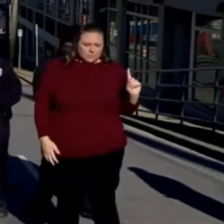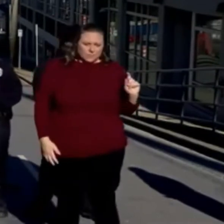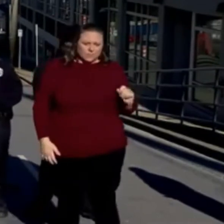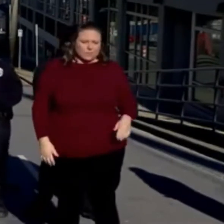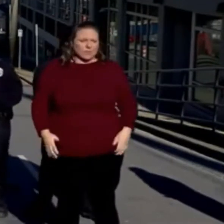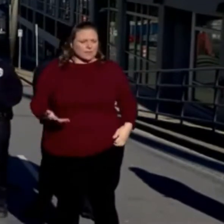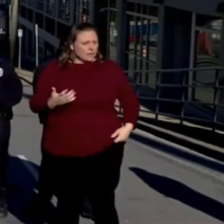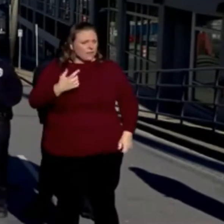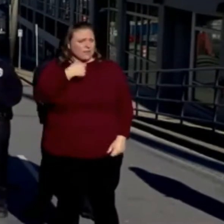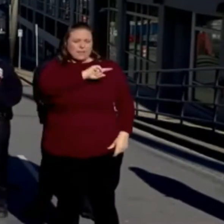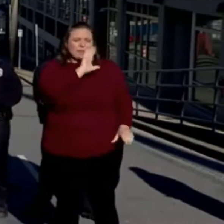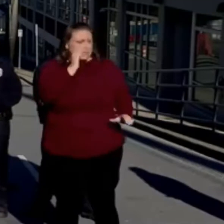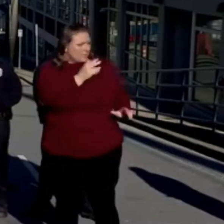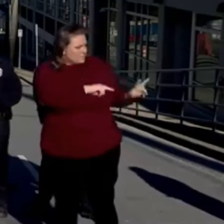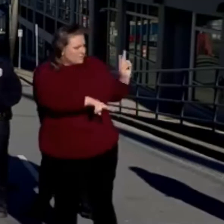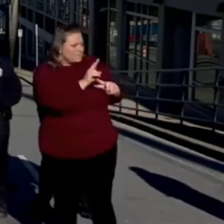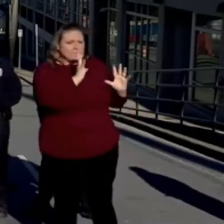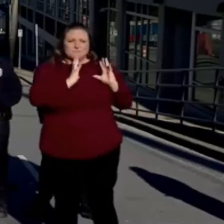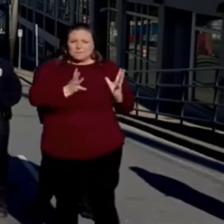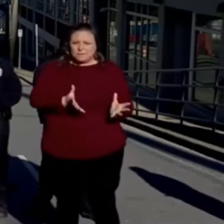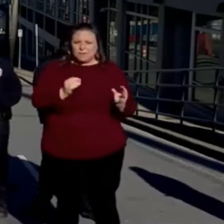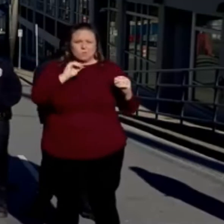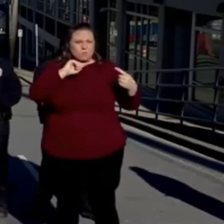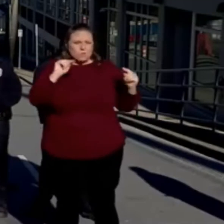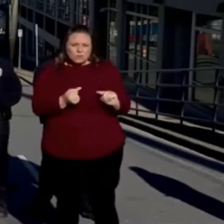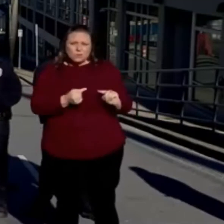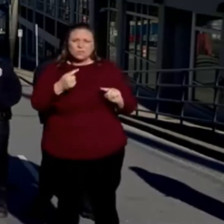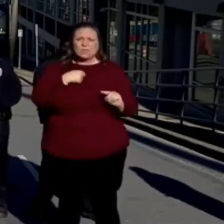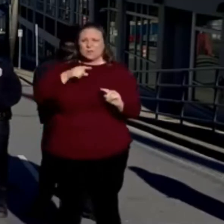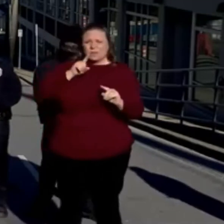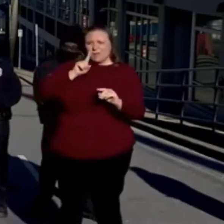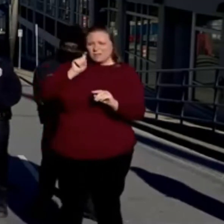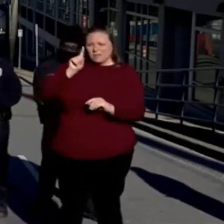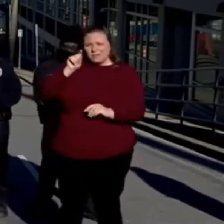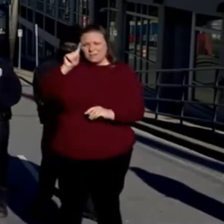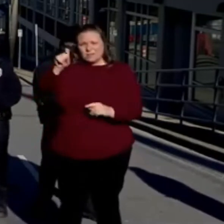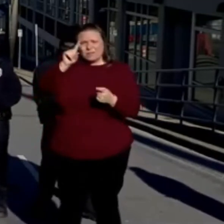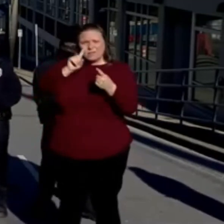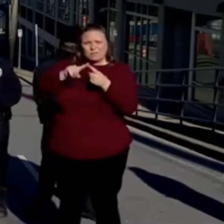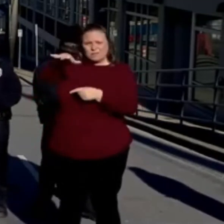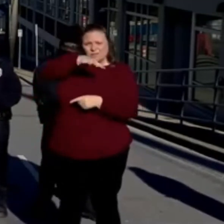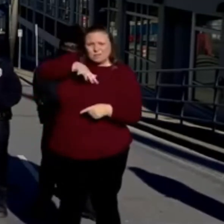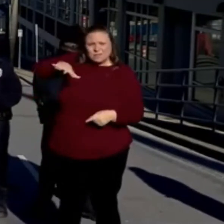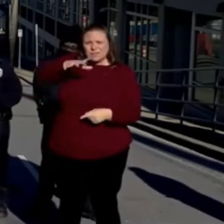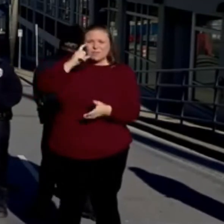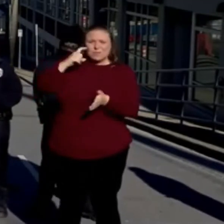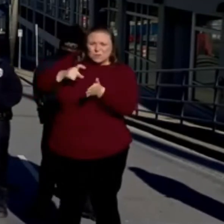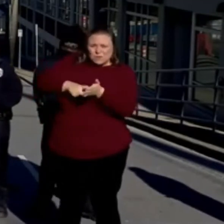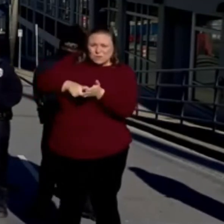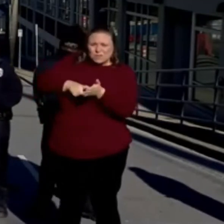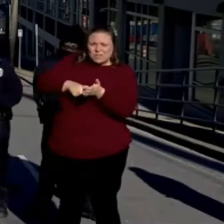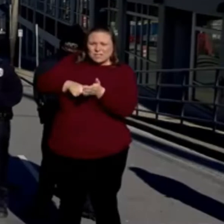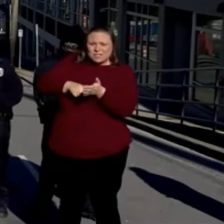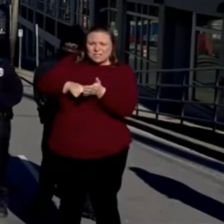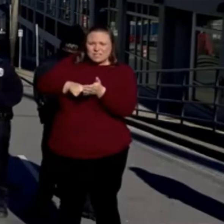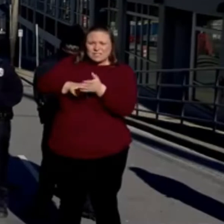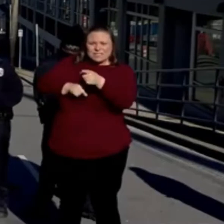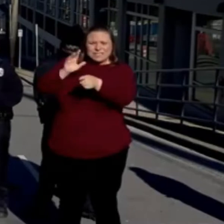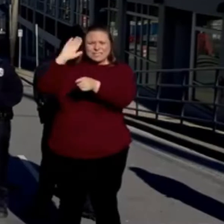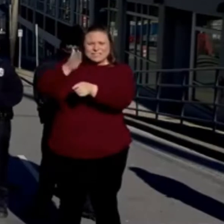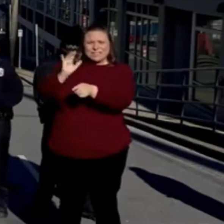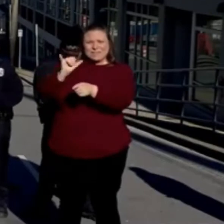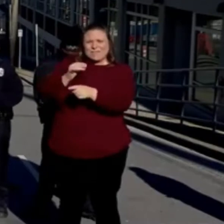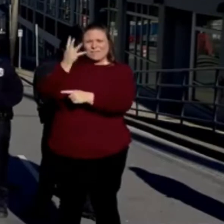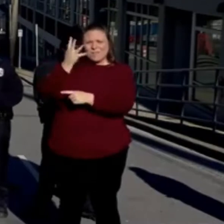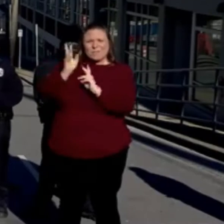they seemed okay, so I ran forward into kind of the debris area. I noticed what appeared to